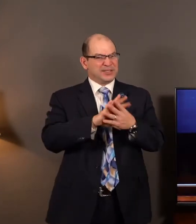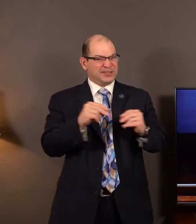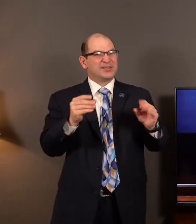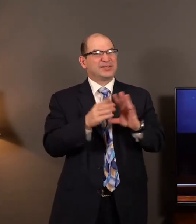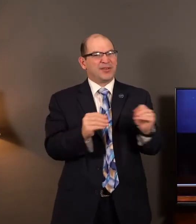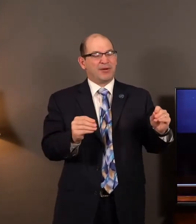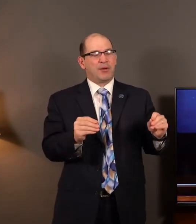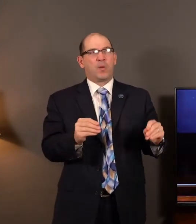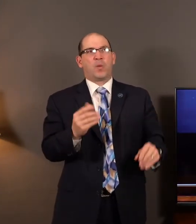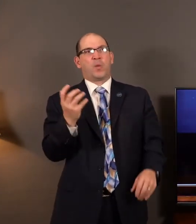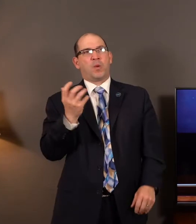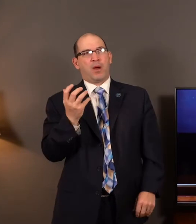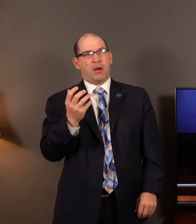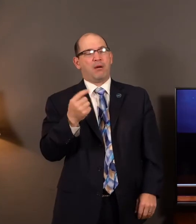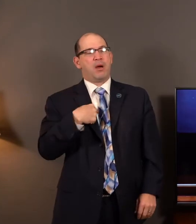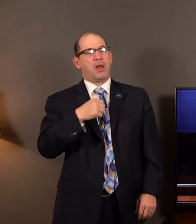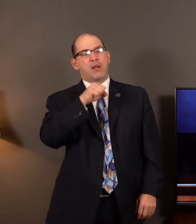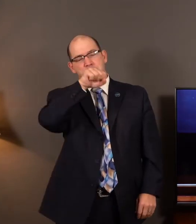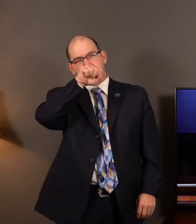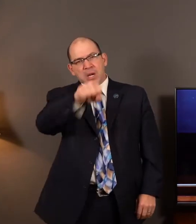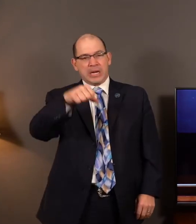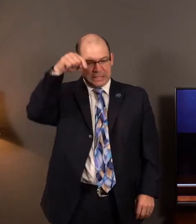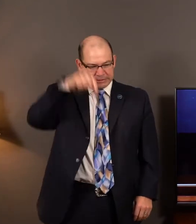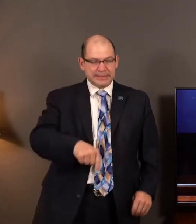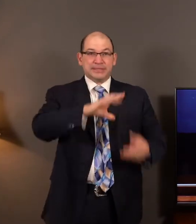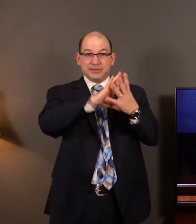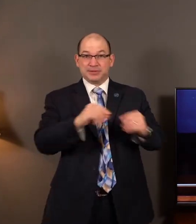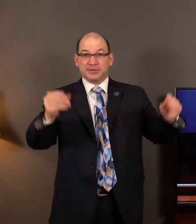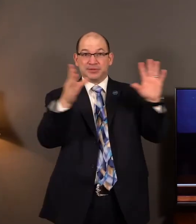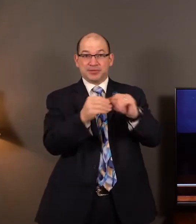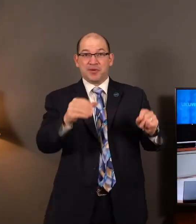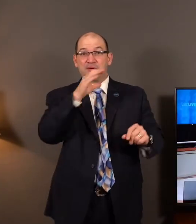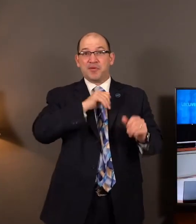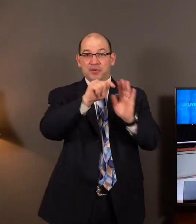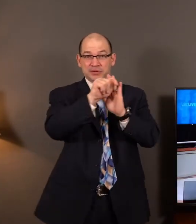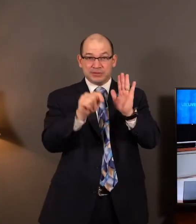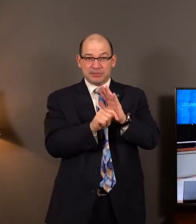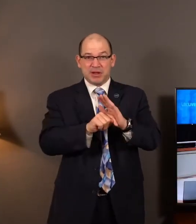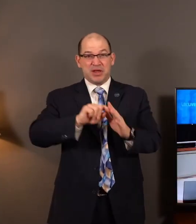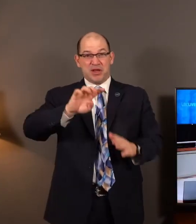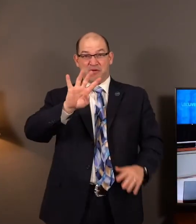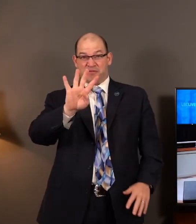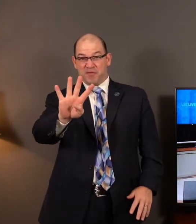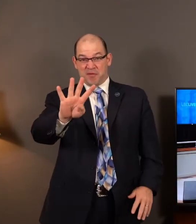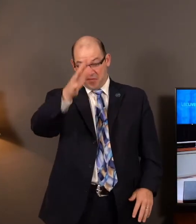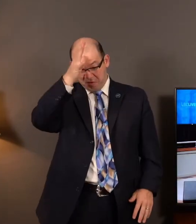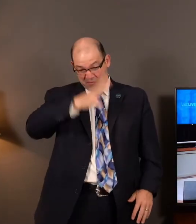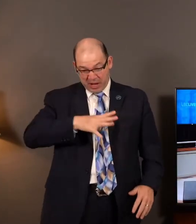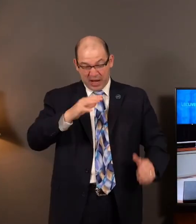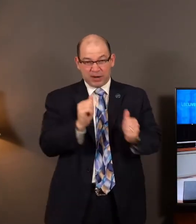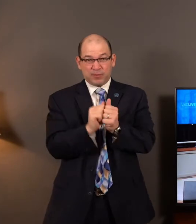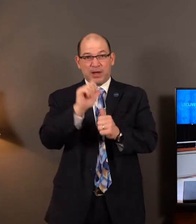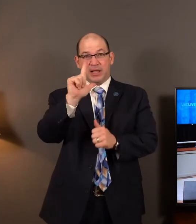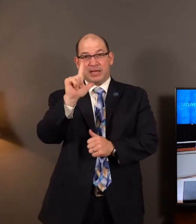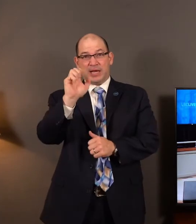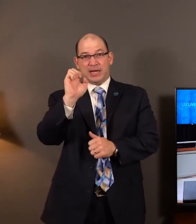in all of the Old Testament. The story of these four leprous men. They were outcast from